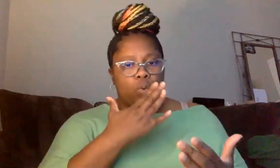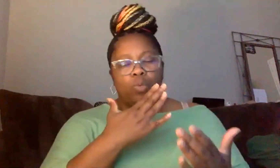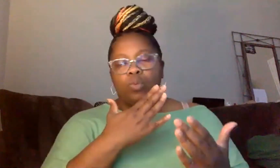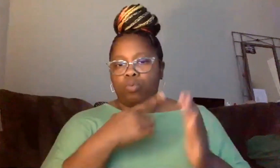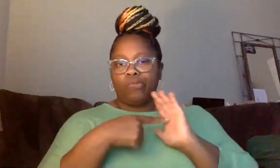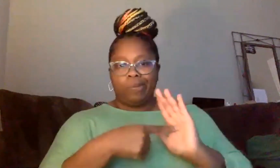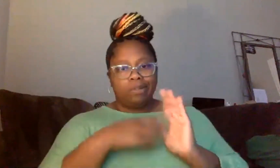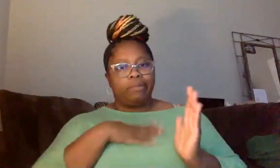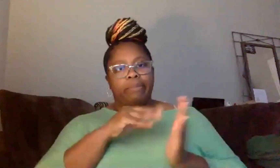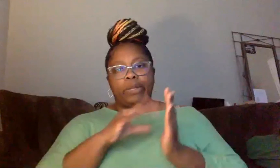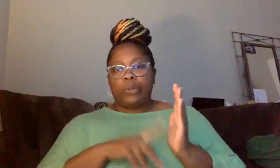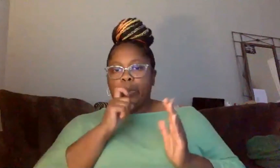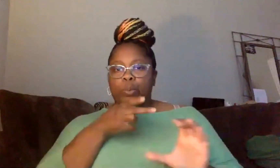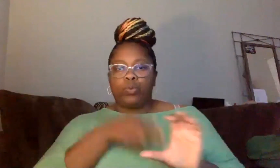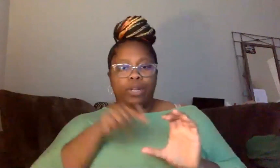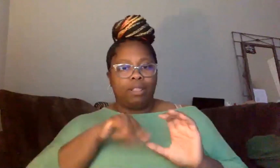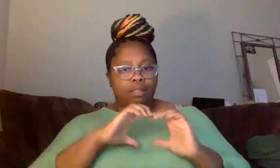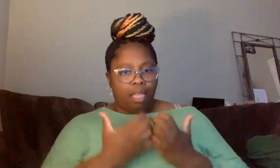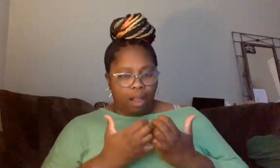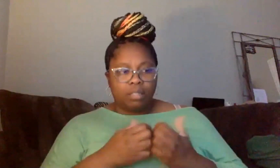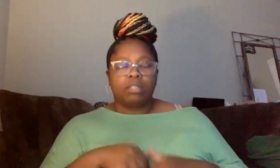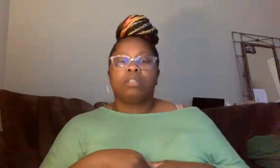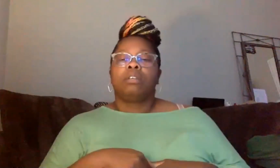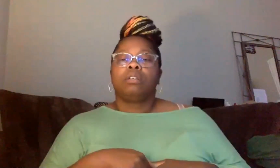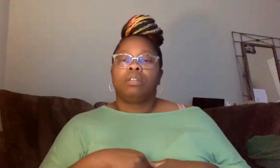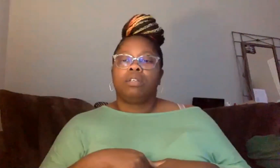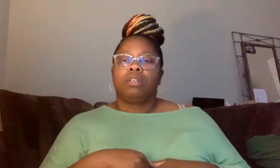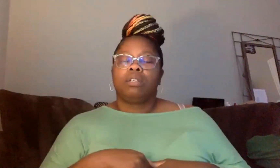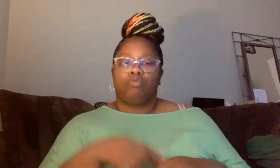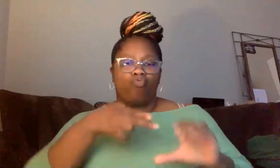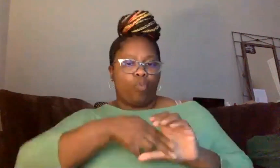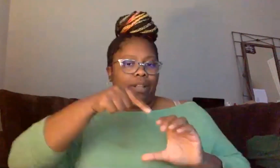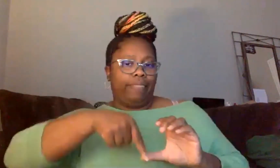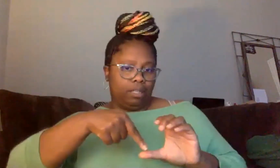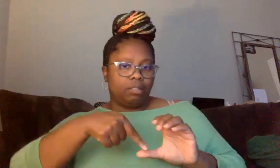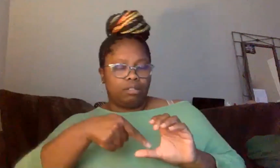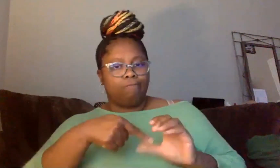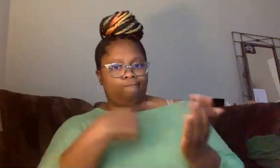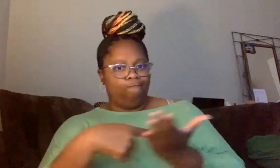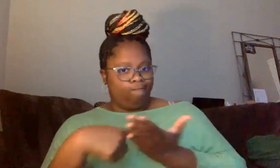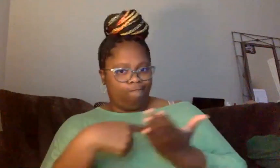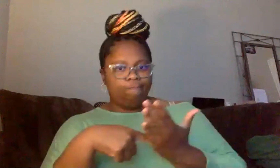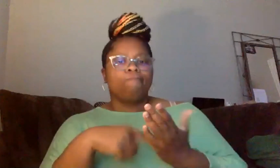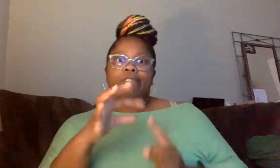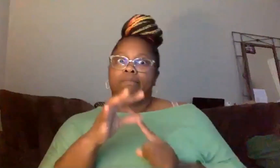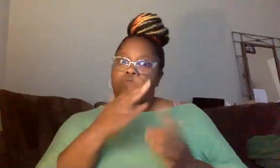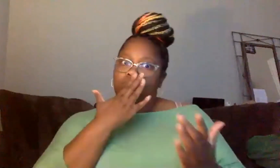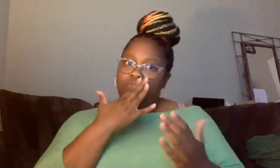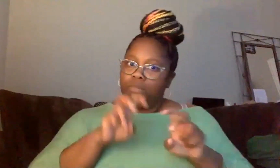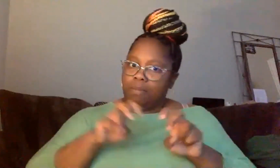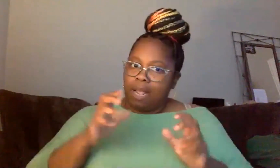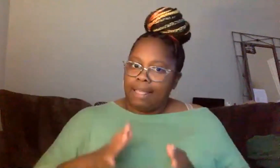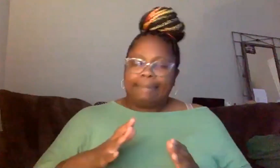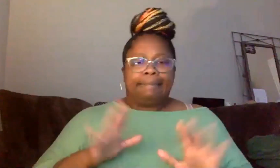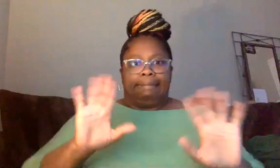my students who are joining this class joining this this talk, especially to our panelists. And I won't take